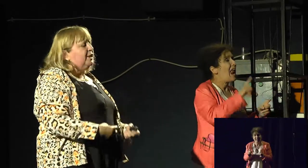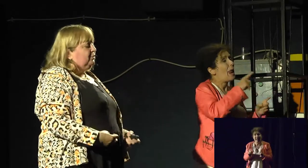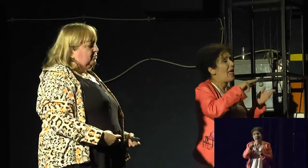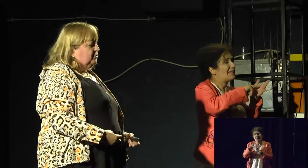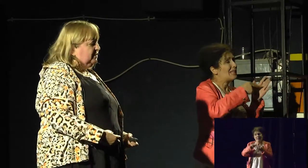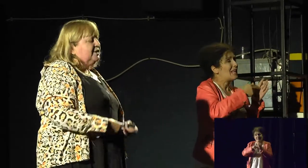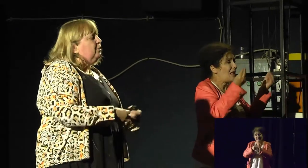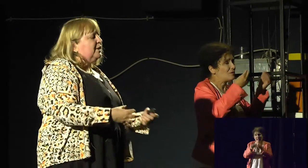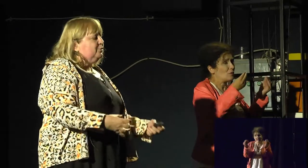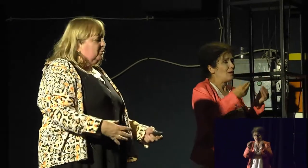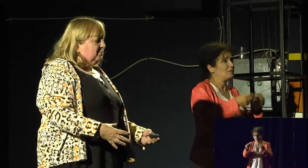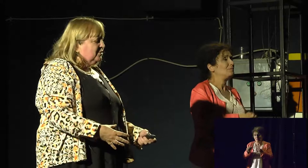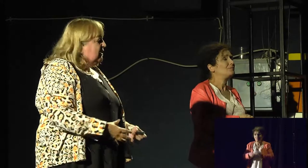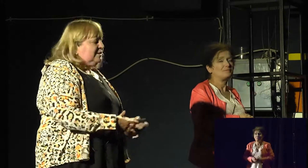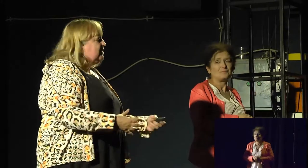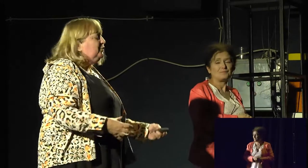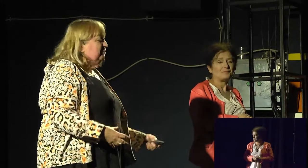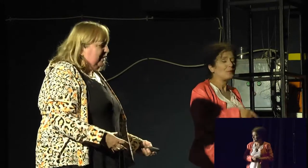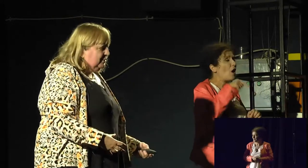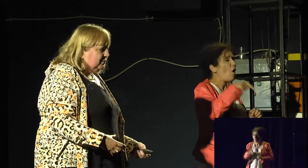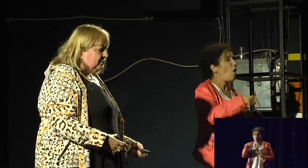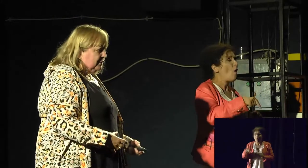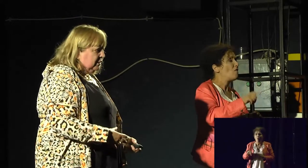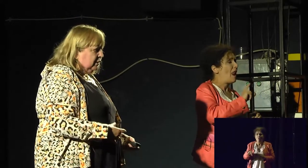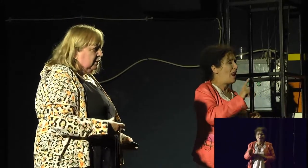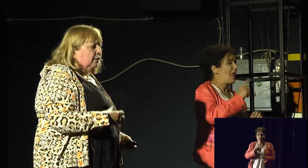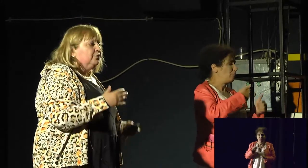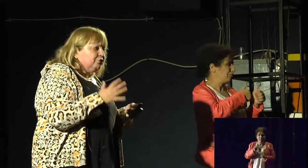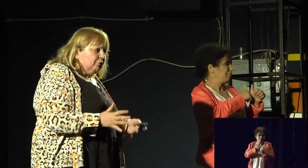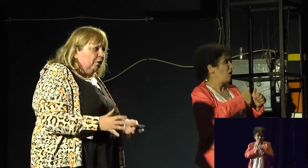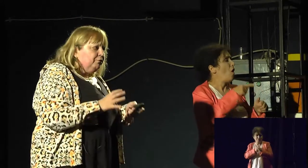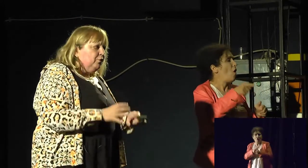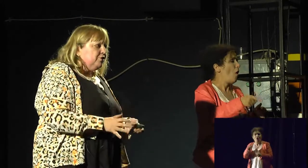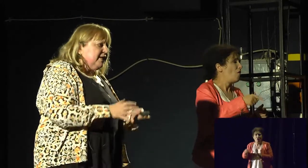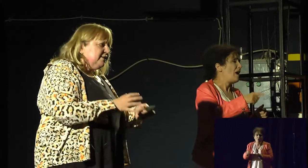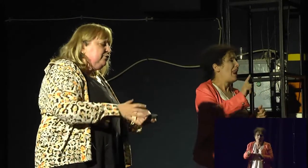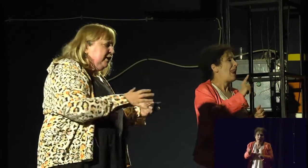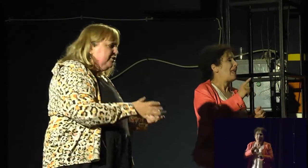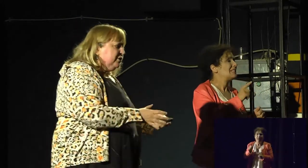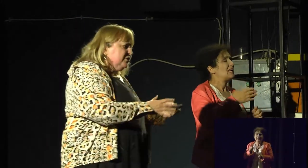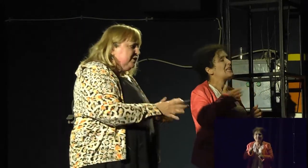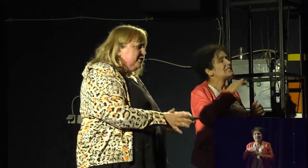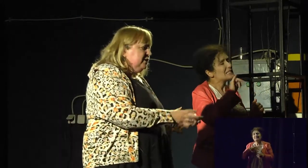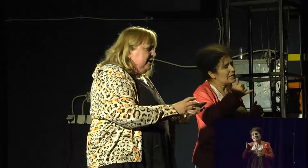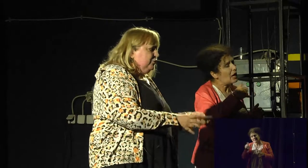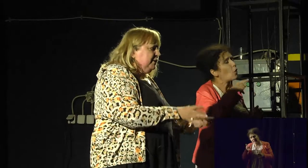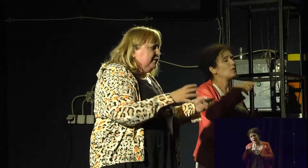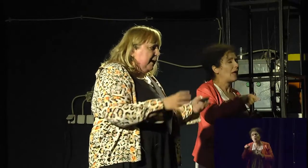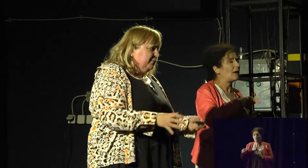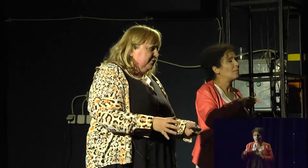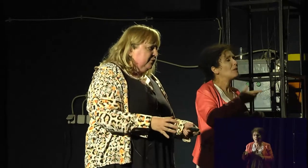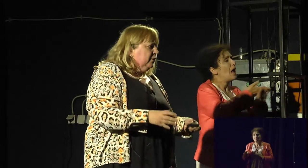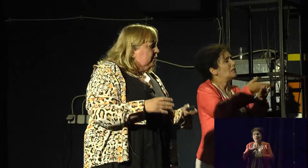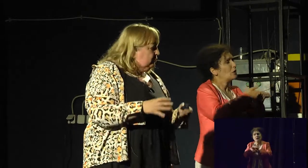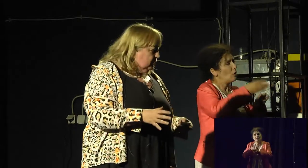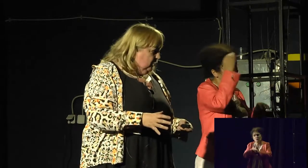it. It's not our culture. These are not our norms. These are not our values. True, of course, sex education and CSC need to